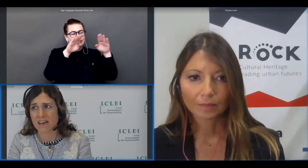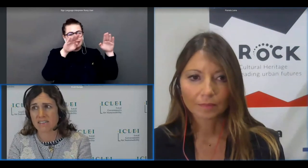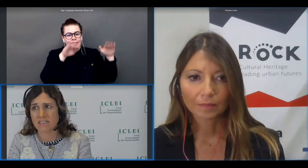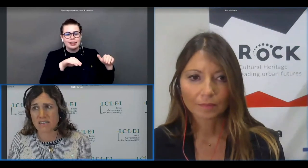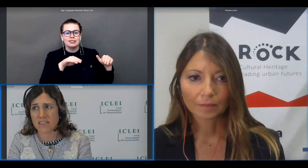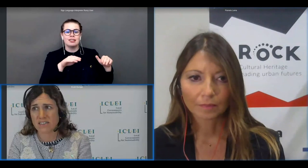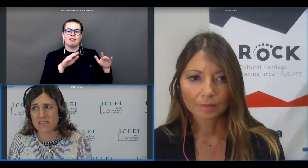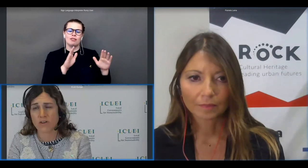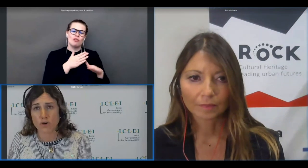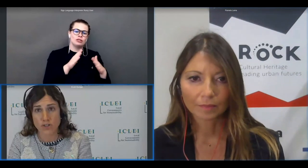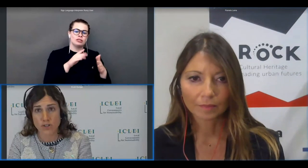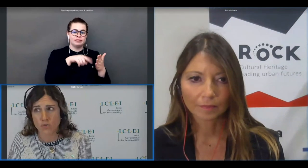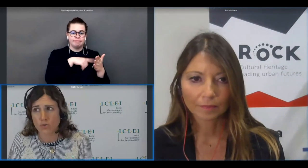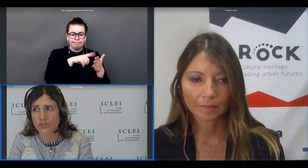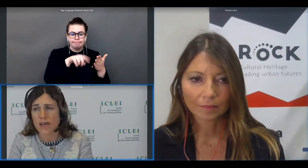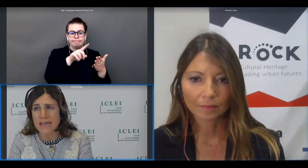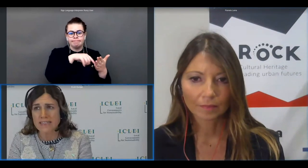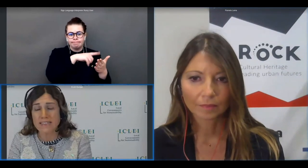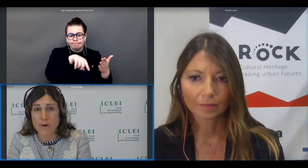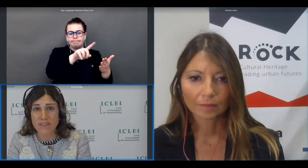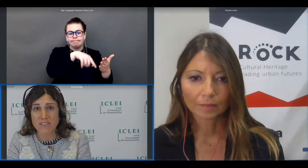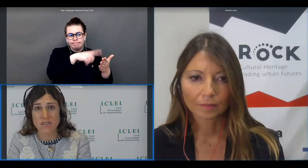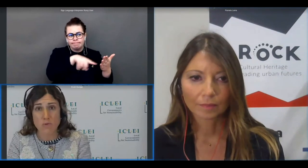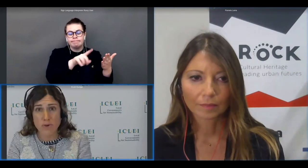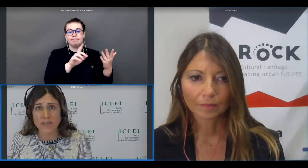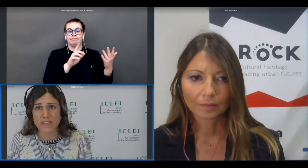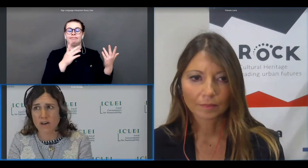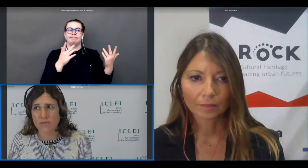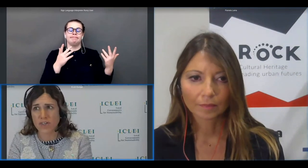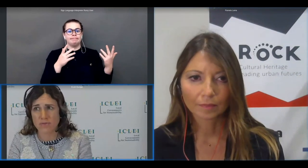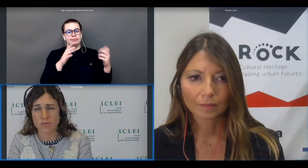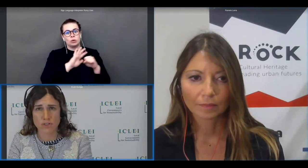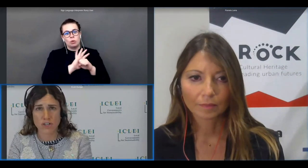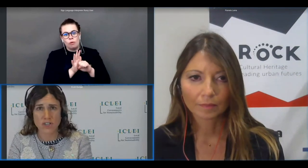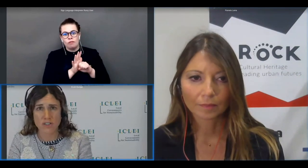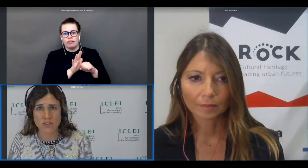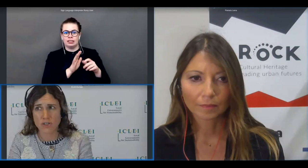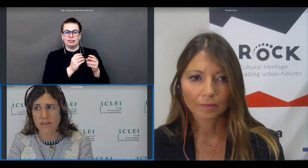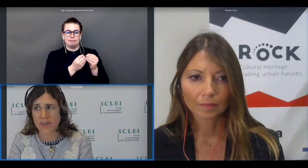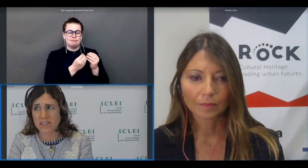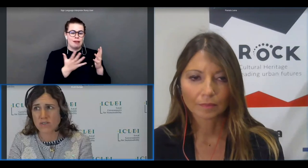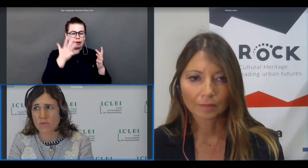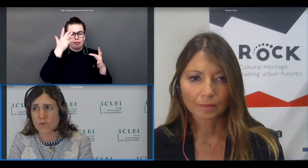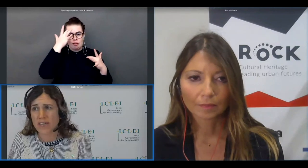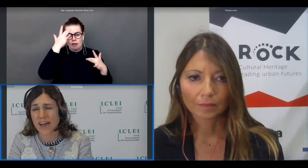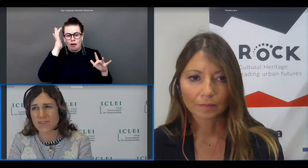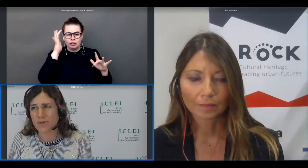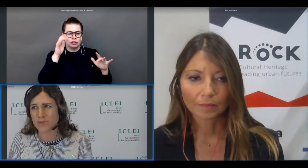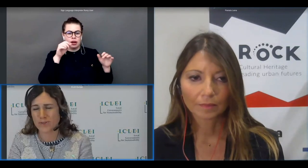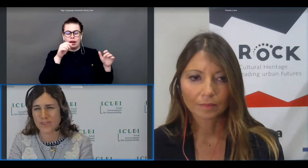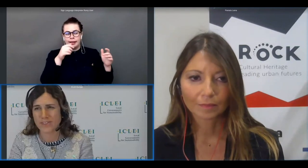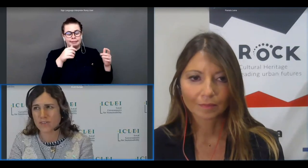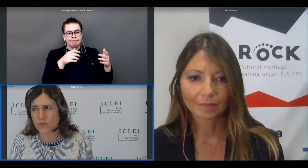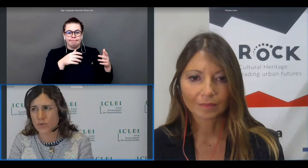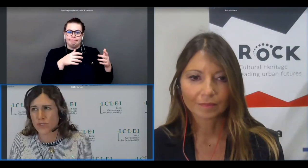and theaters and concert halls despite this really tough year for such cultural events we have the